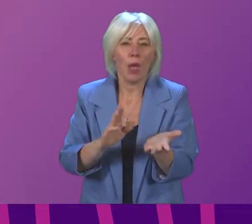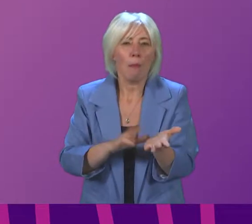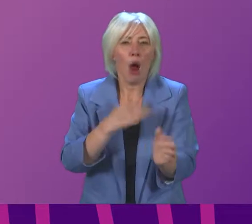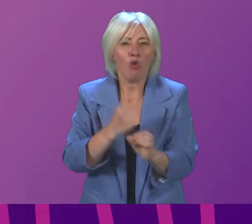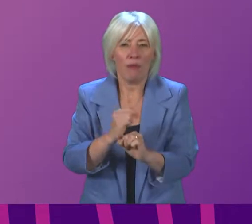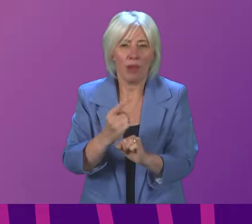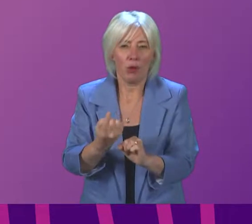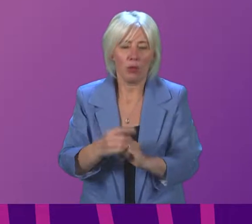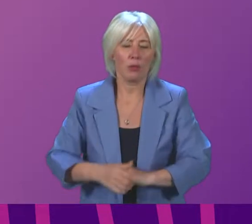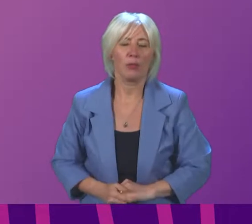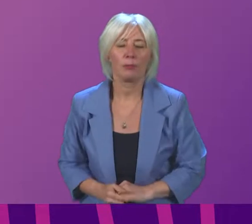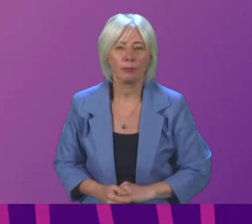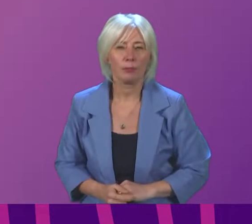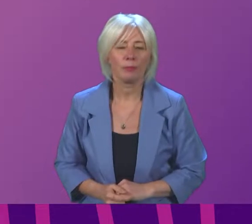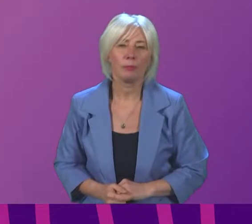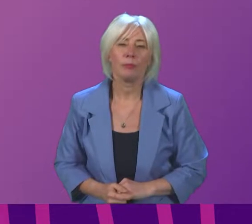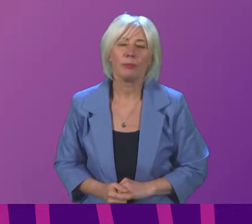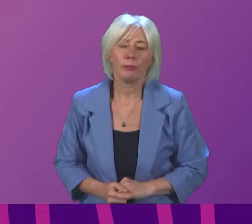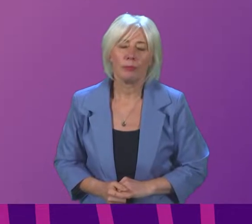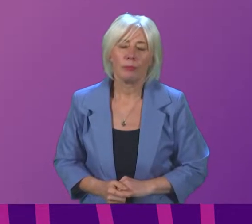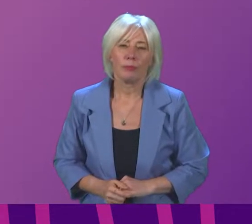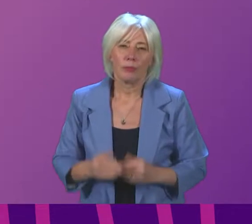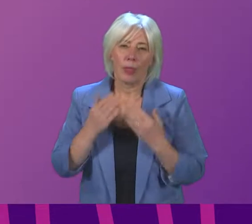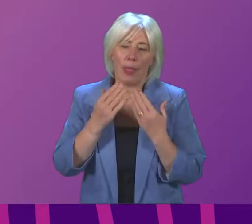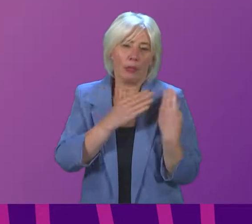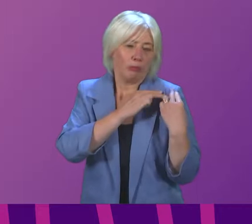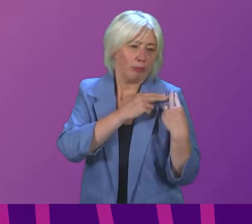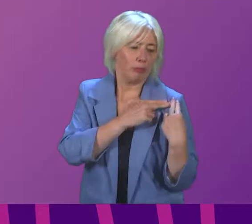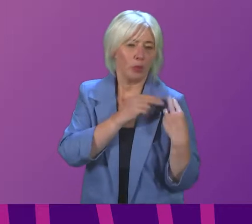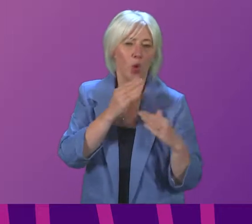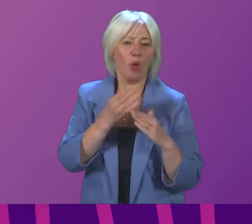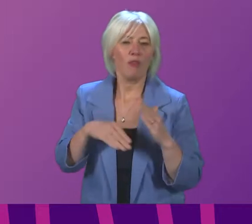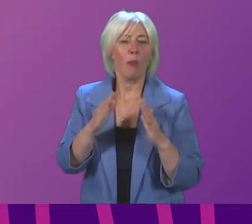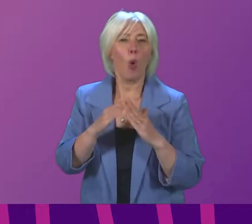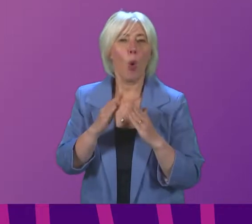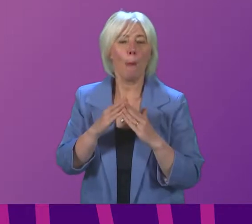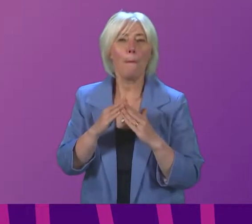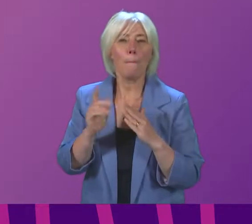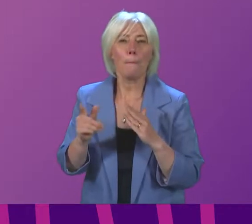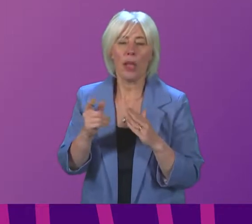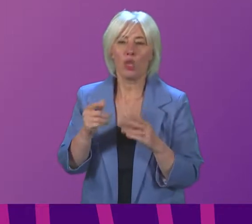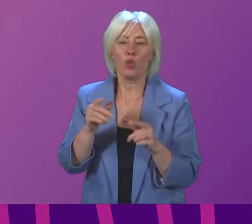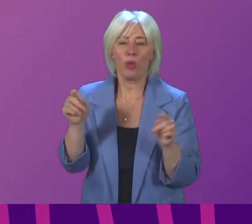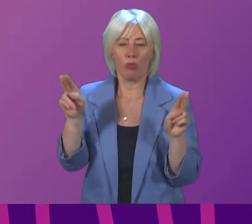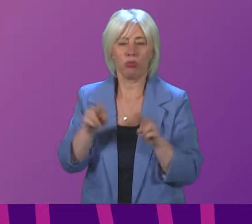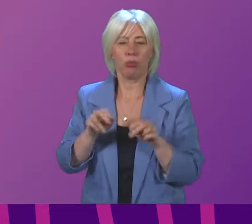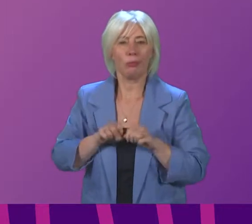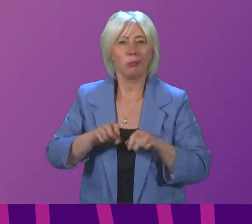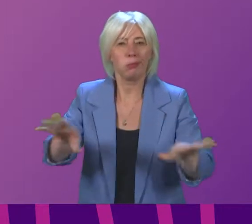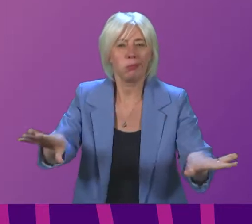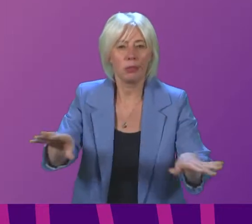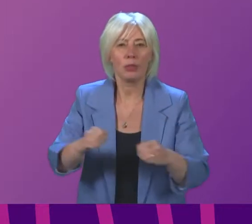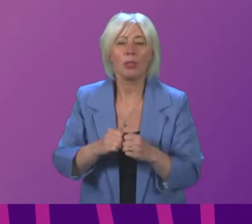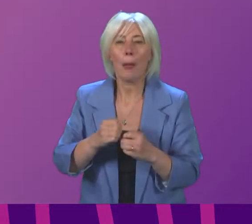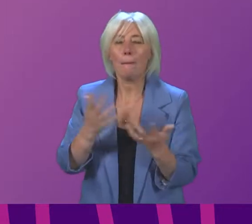Nicoll thank you the duty to work from home is recognition workplaces that are an increased transmission risk and it has been raised before